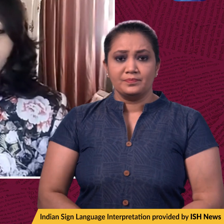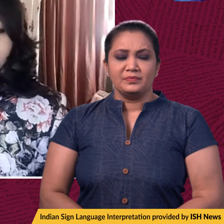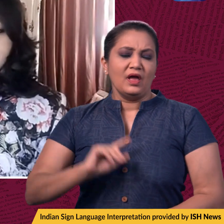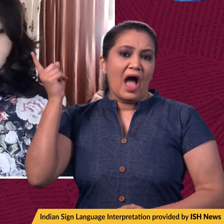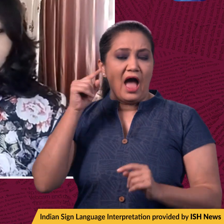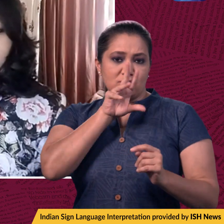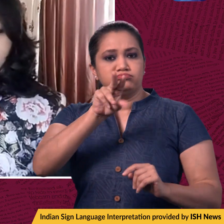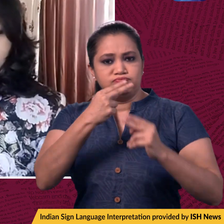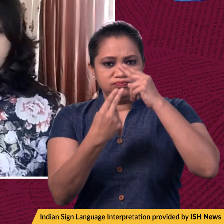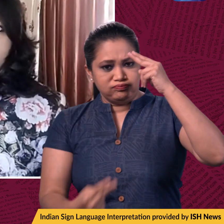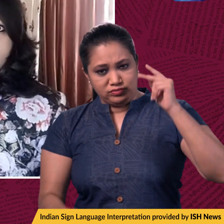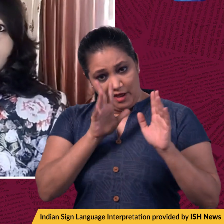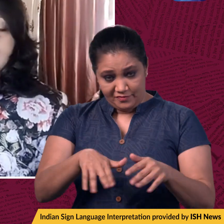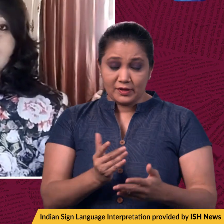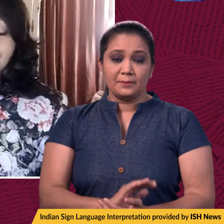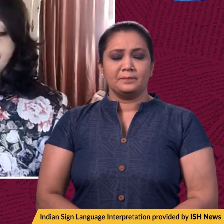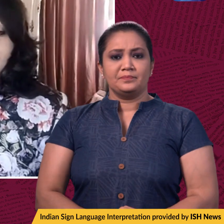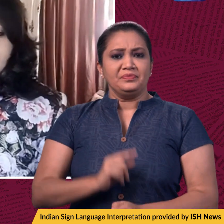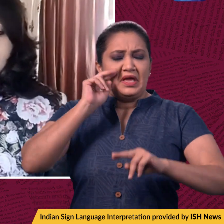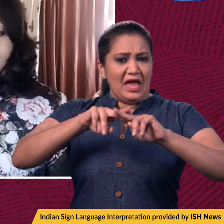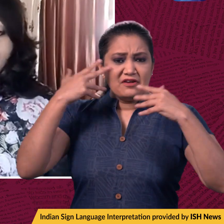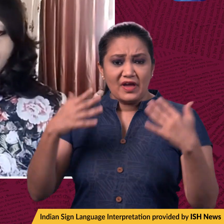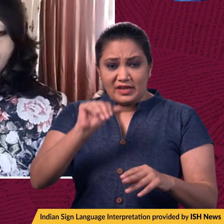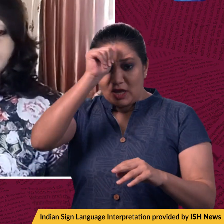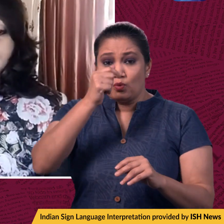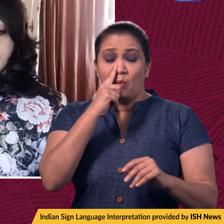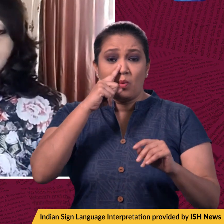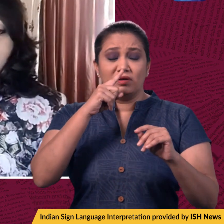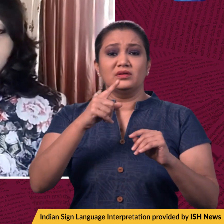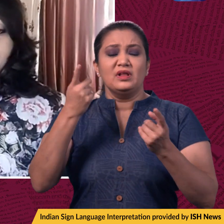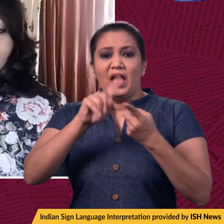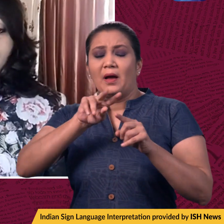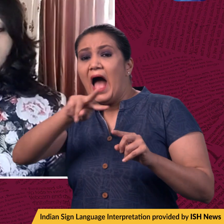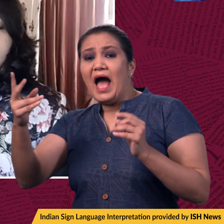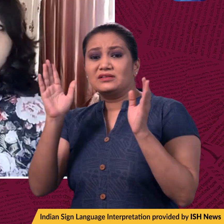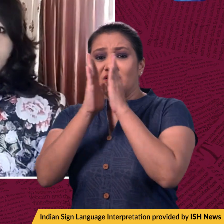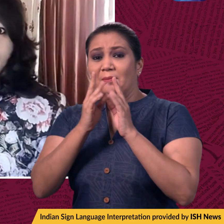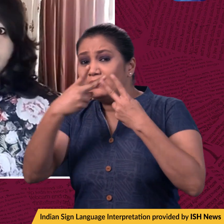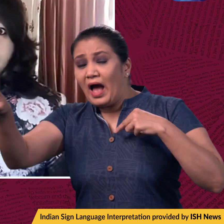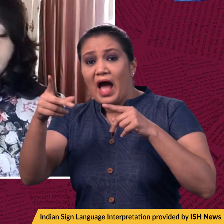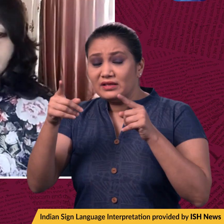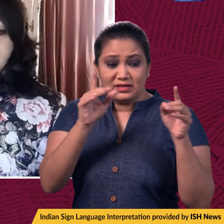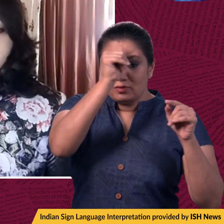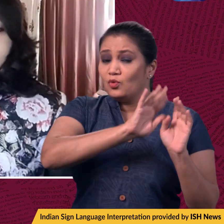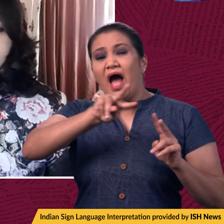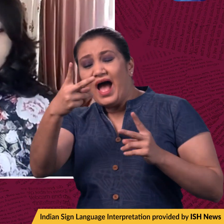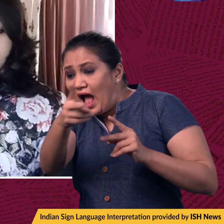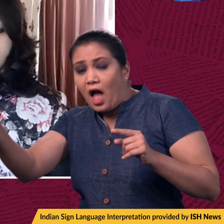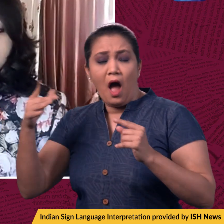heard saying in the video that if any Hindu woman is teased by a man belonging to a particular community, the seer would